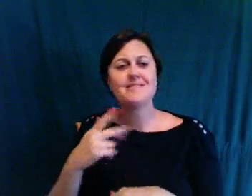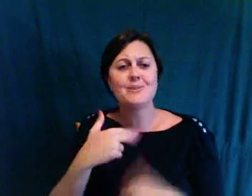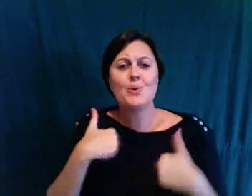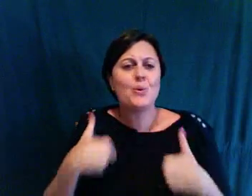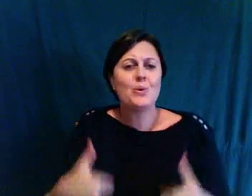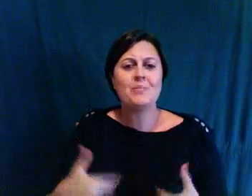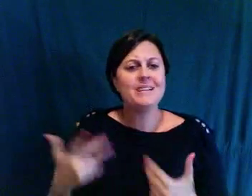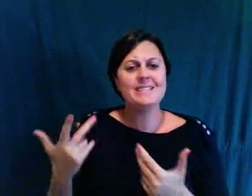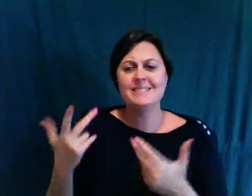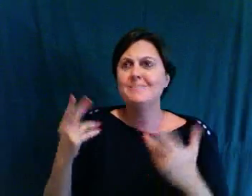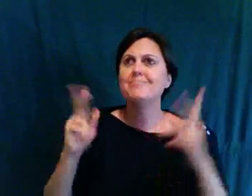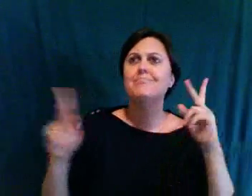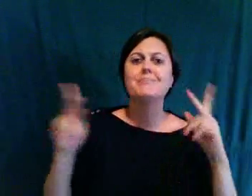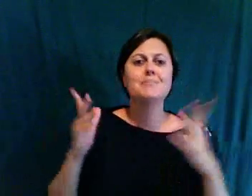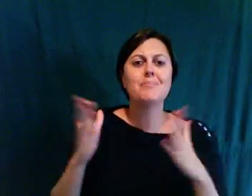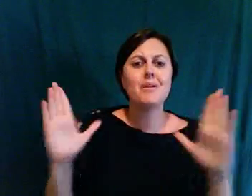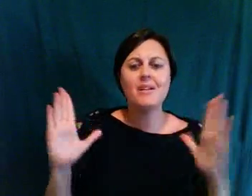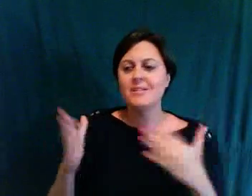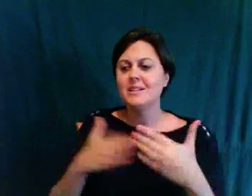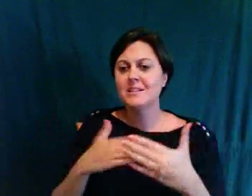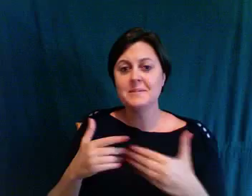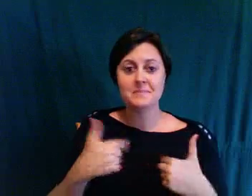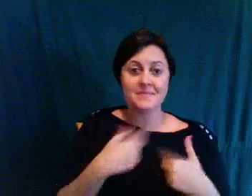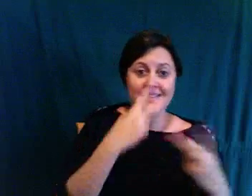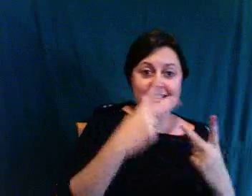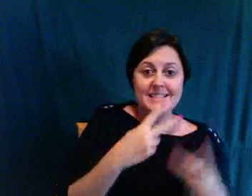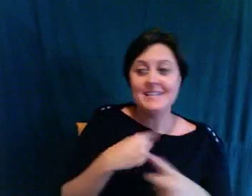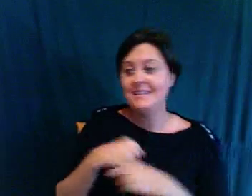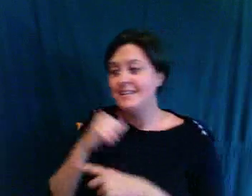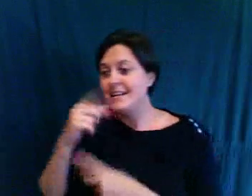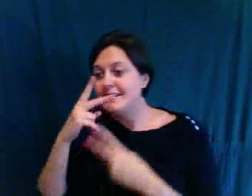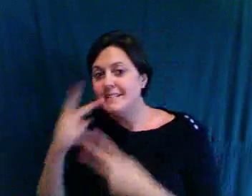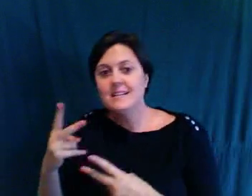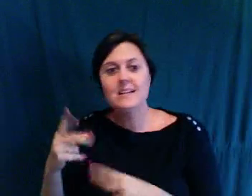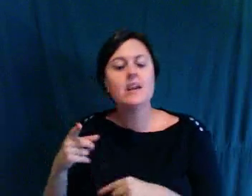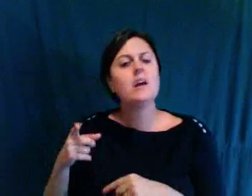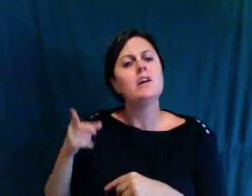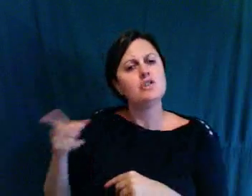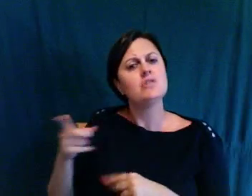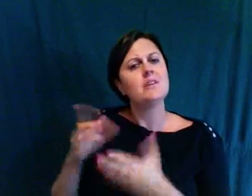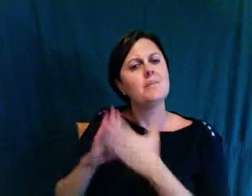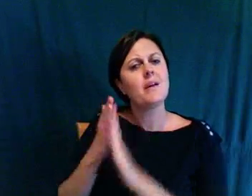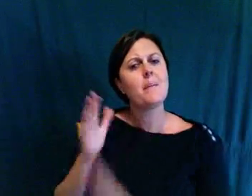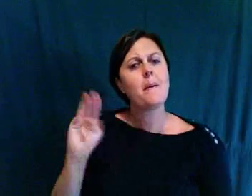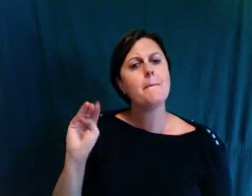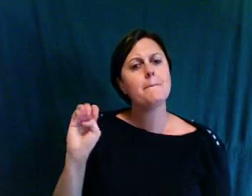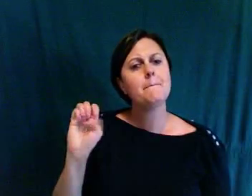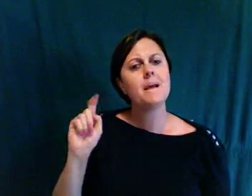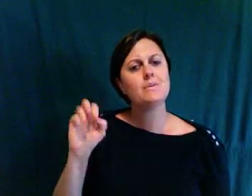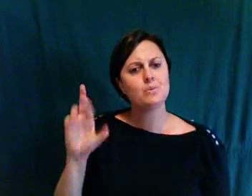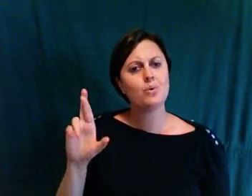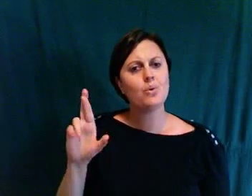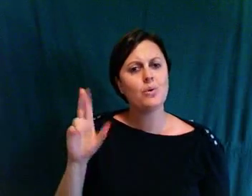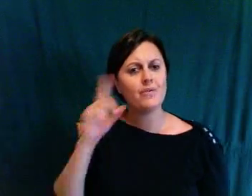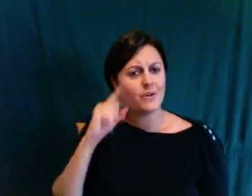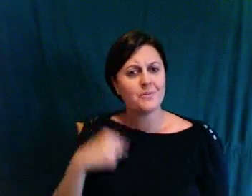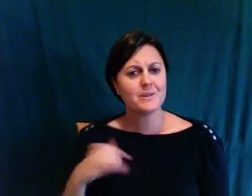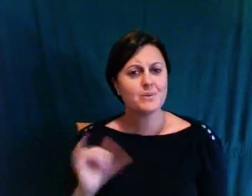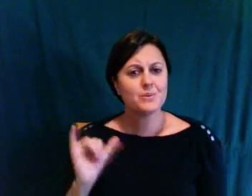the one that didn't have sight, but she was the mentor of vision for me. Without her eyesight, she still never